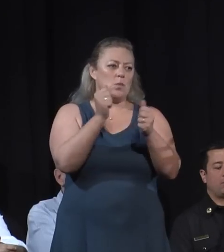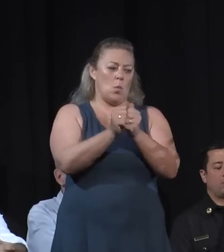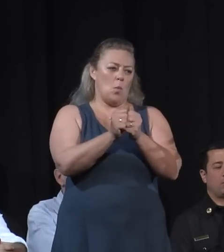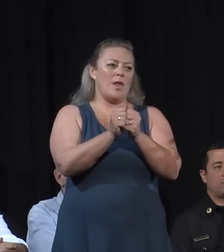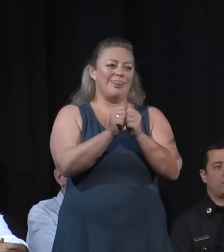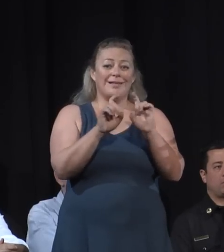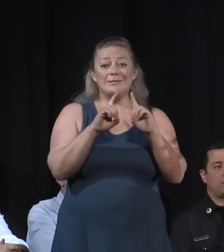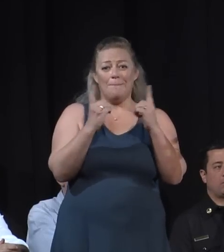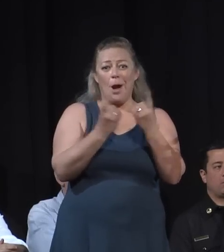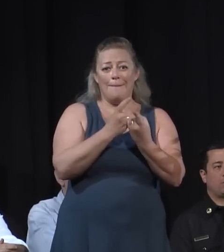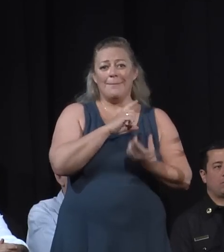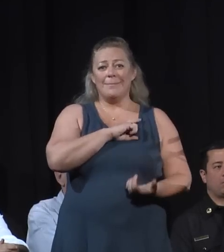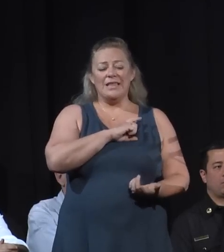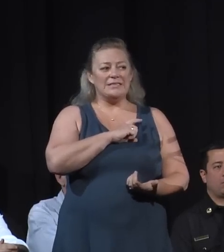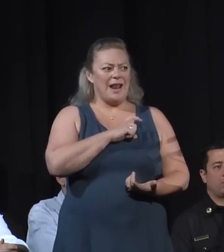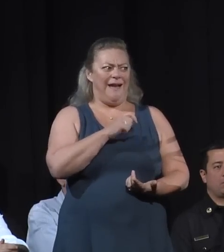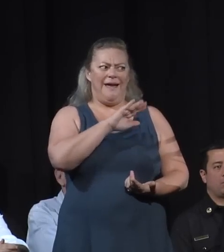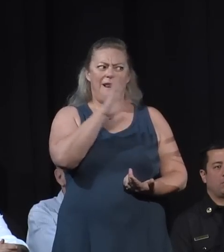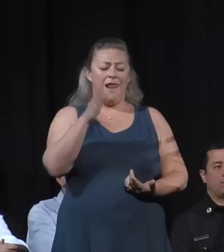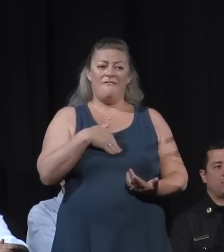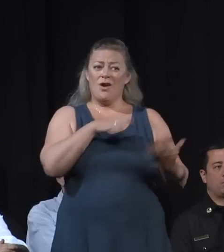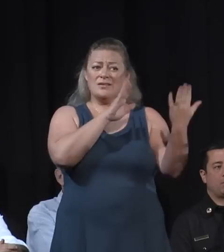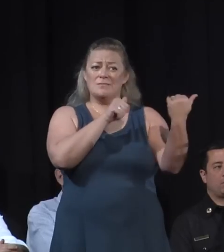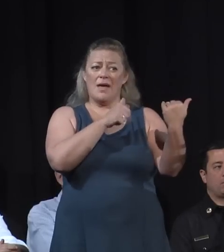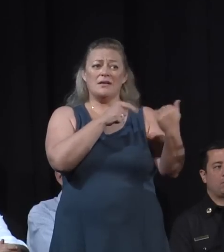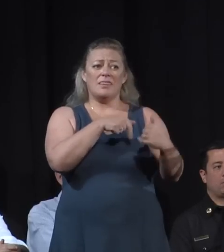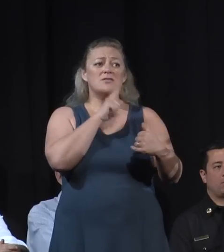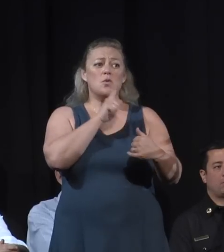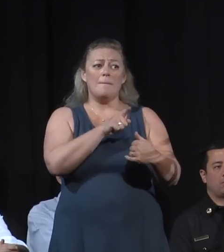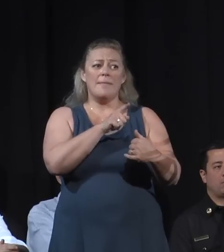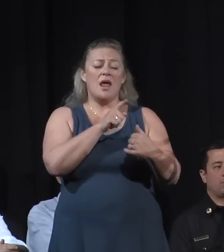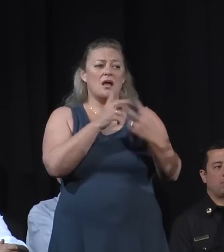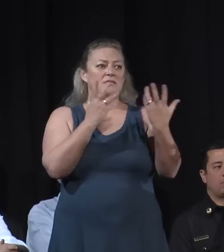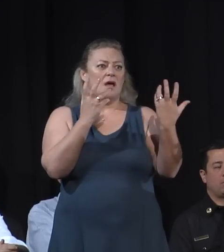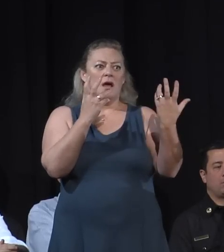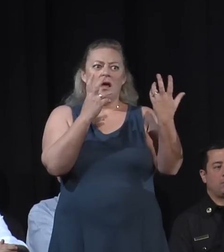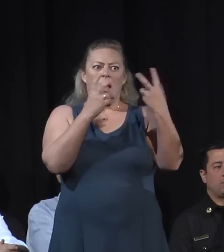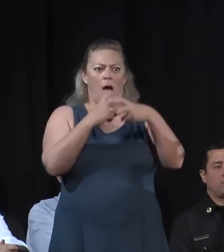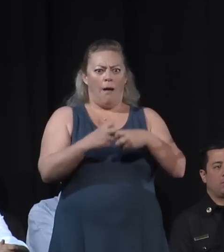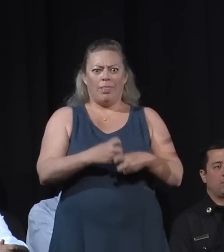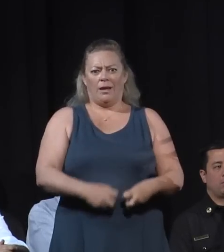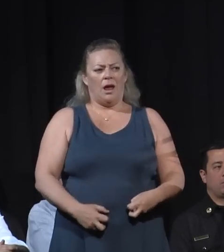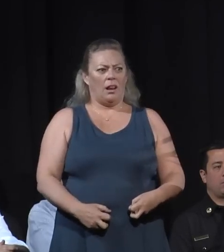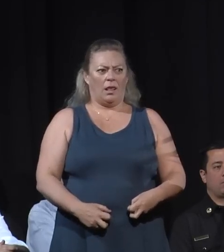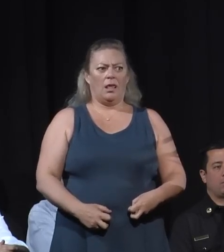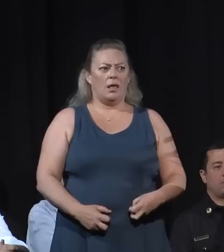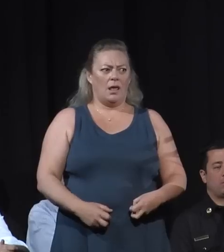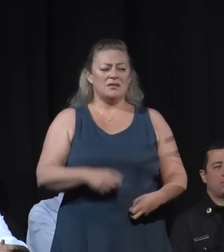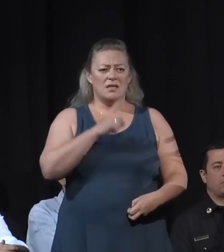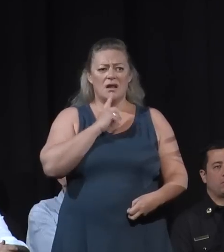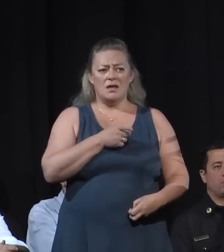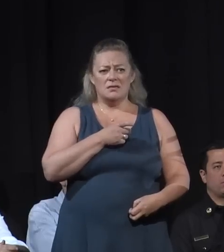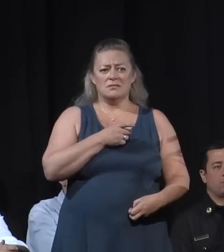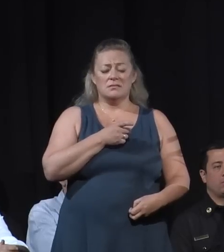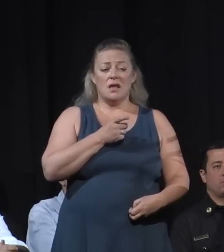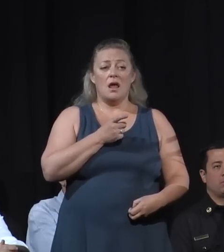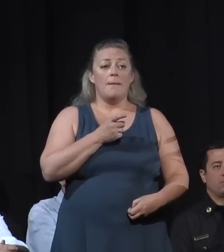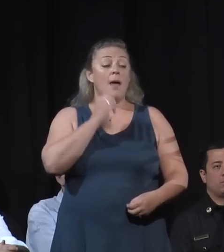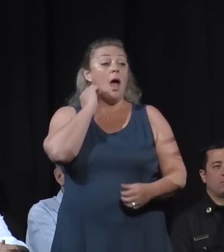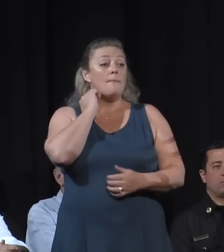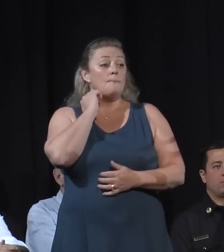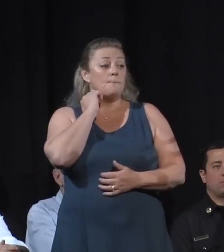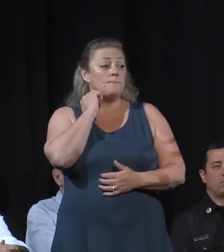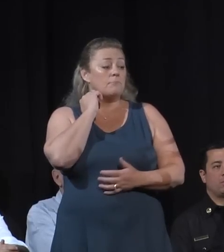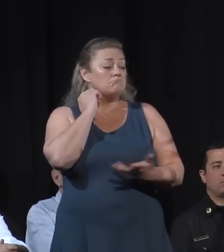it to be, quite honestly, as complicated as it's going to be. I have been in the neighborhoods on a regular basis and seen what we're